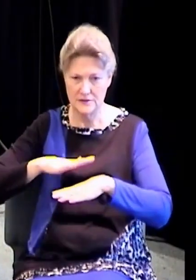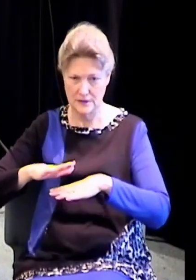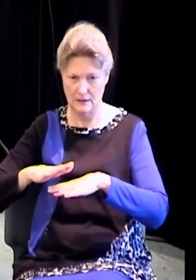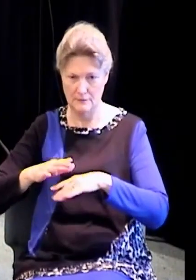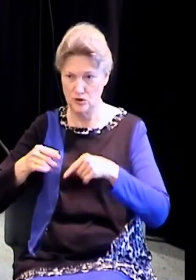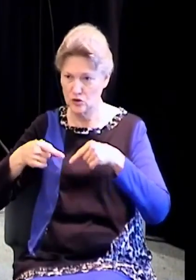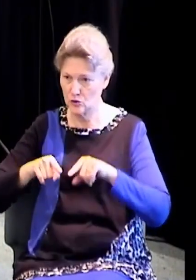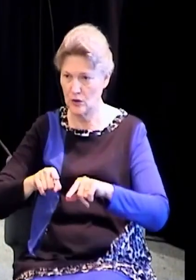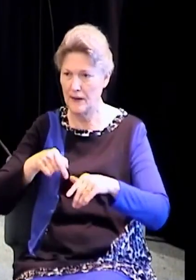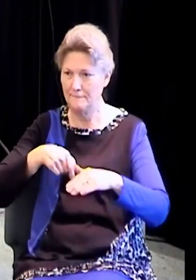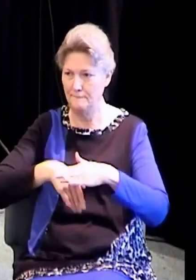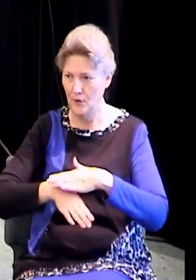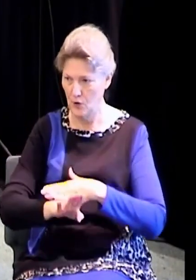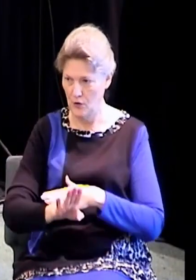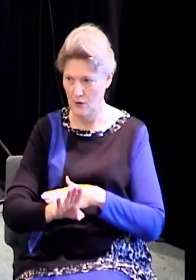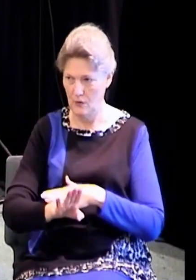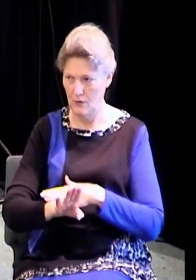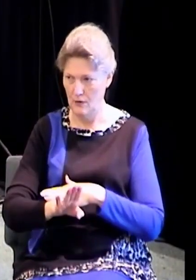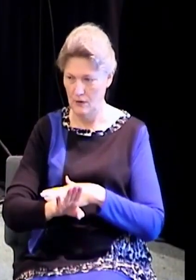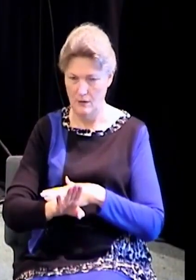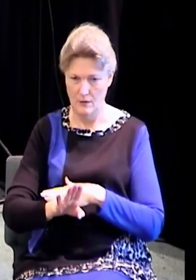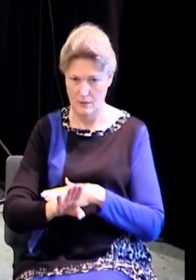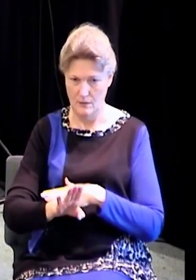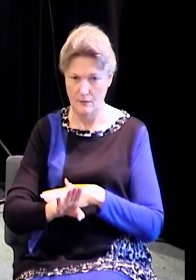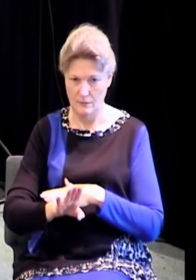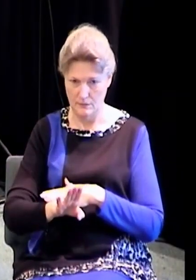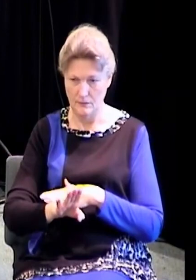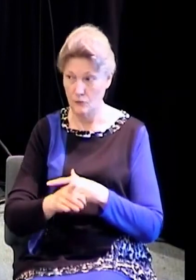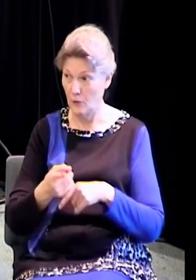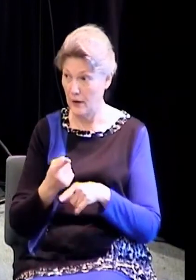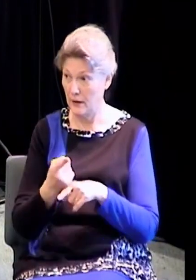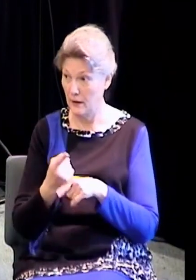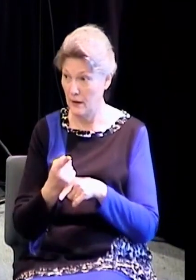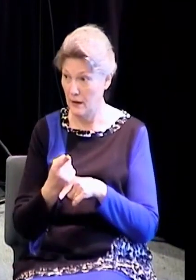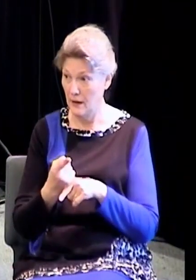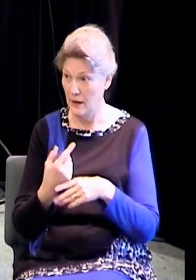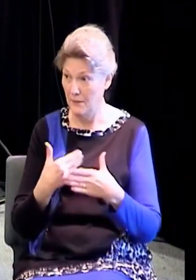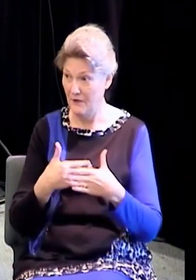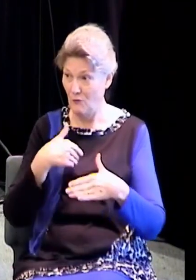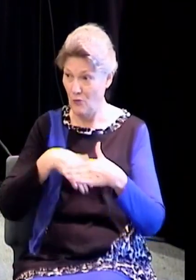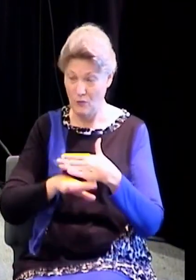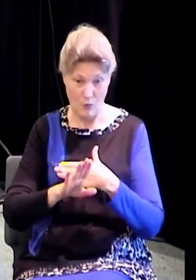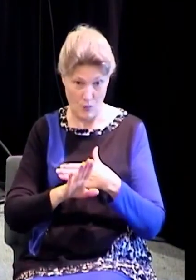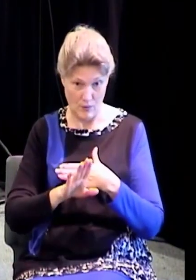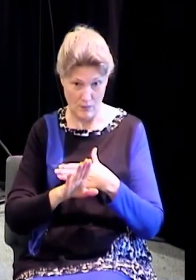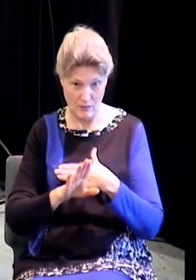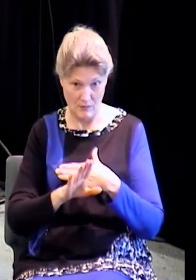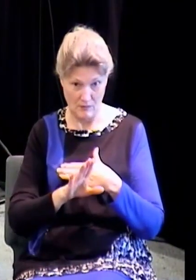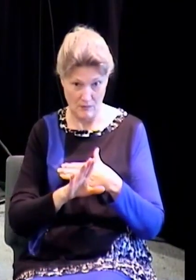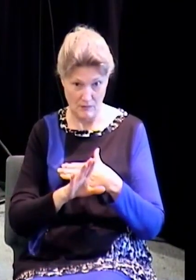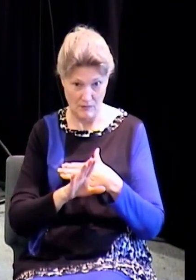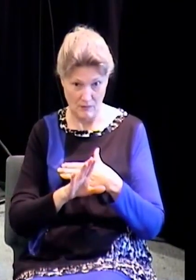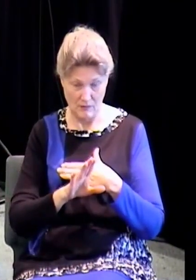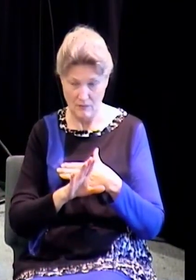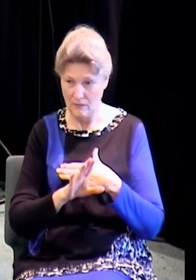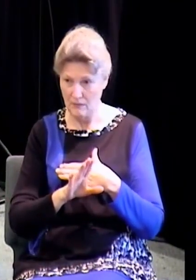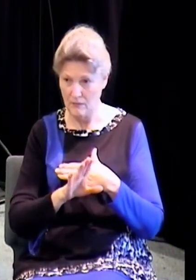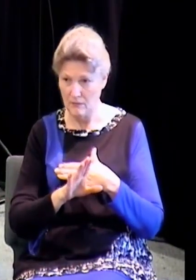Our effect on others changes. Before they're born, they kind of affect only the mother. The